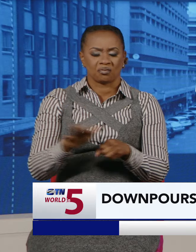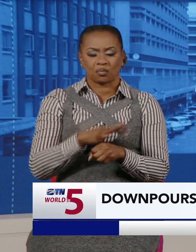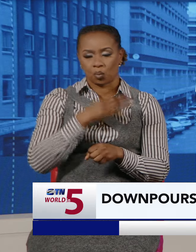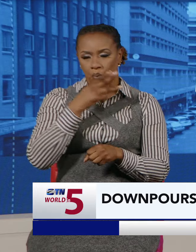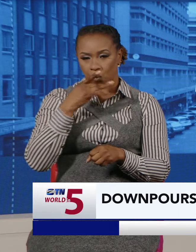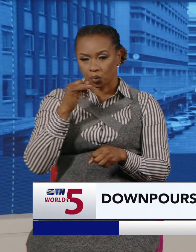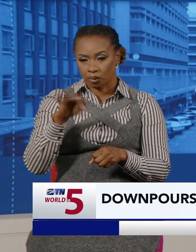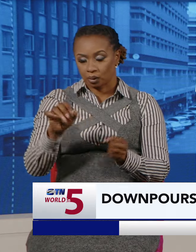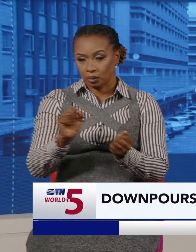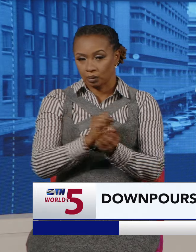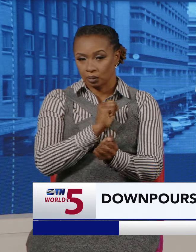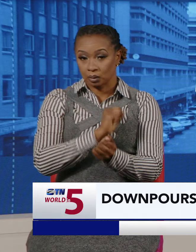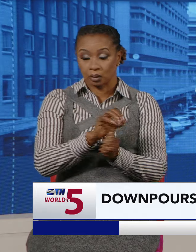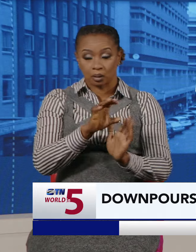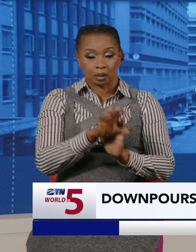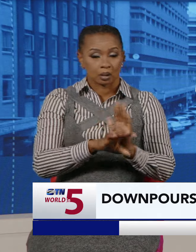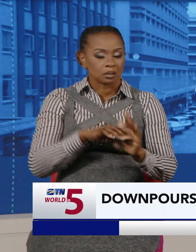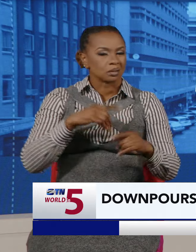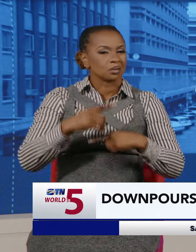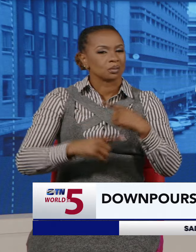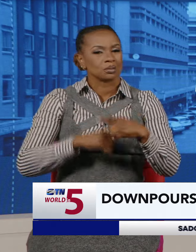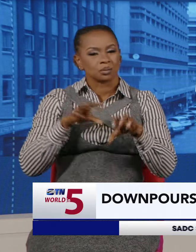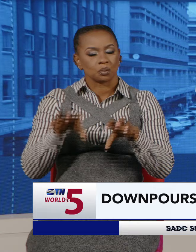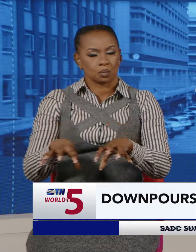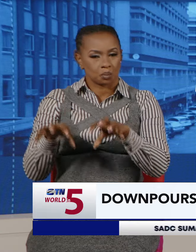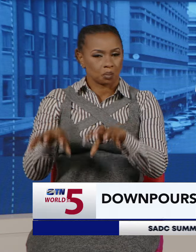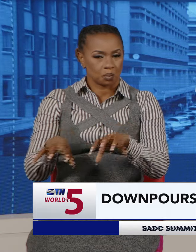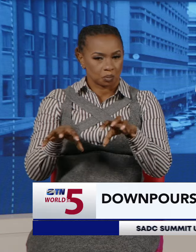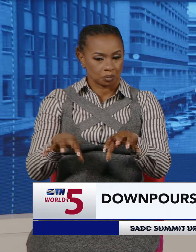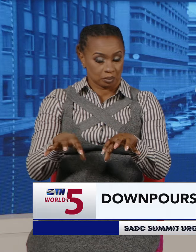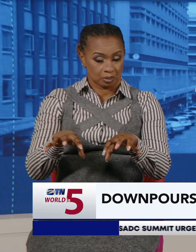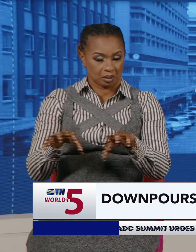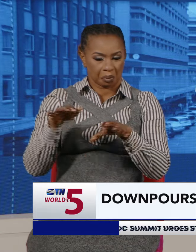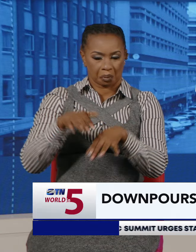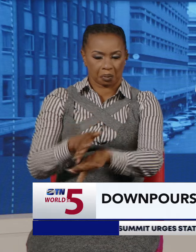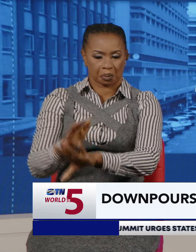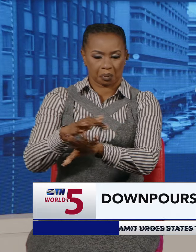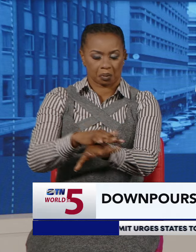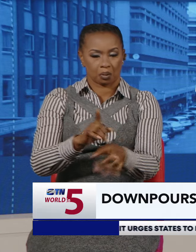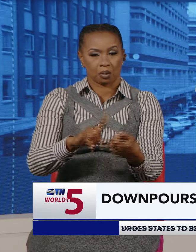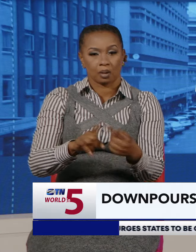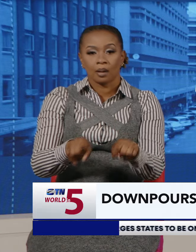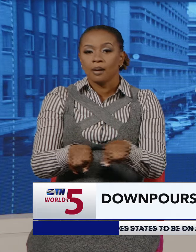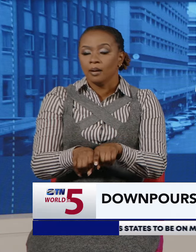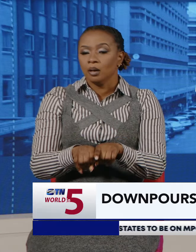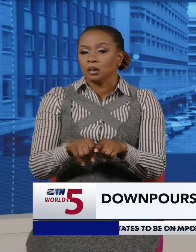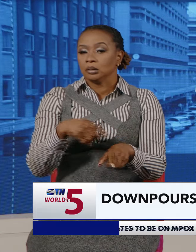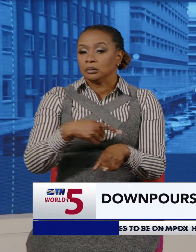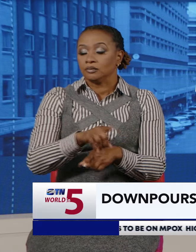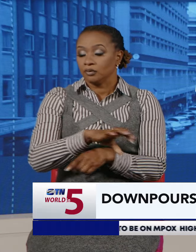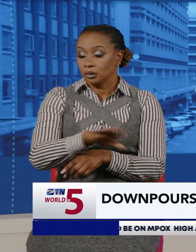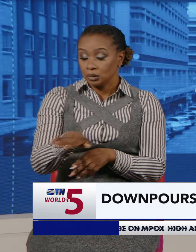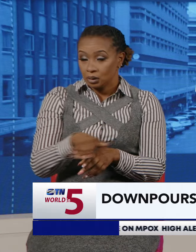disaster hit the country following a prolonged period of heavy rain. The floods have had a destructive impact across several provinces,